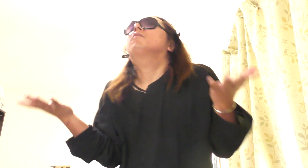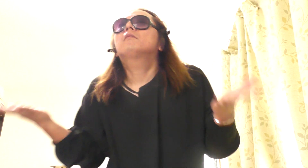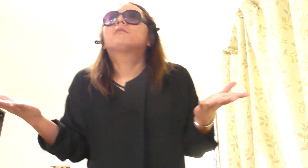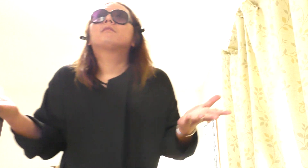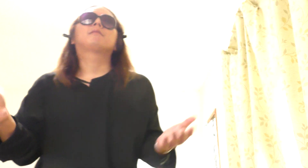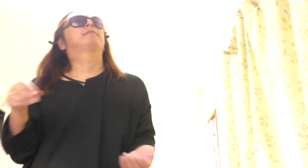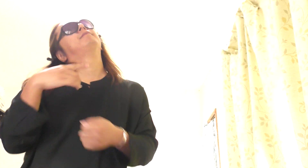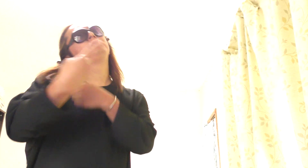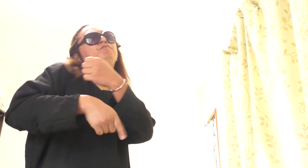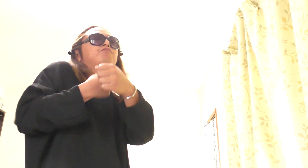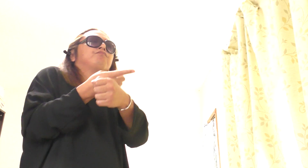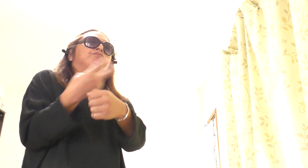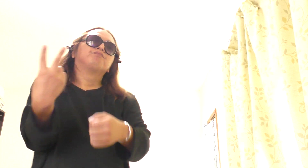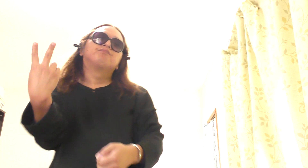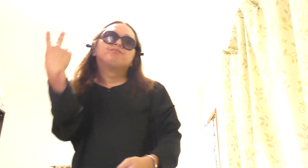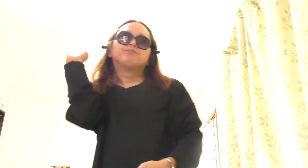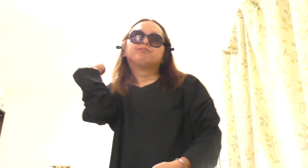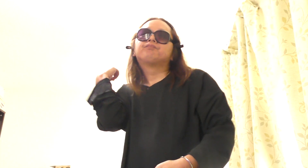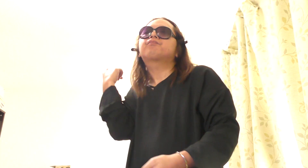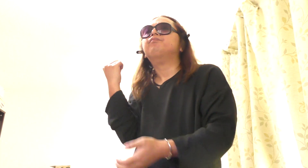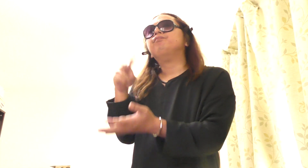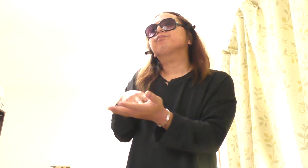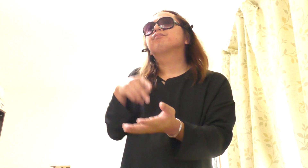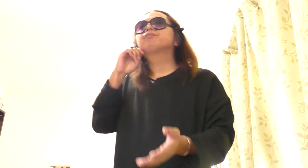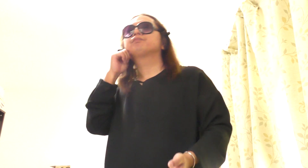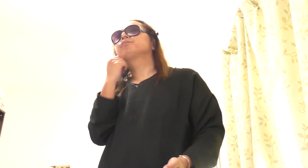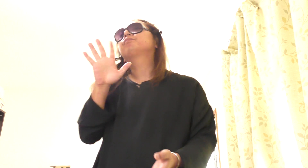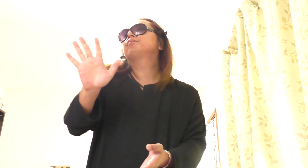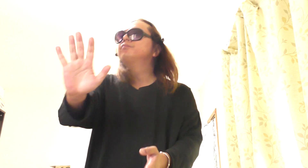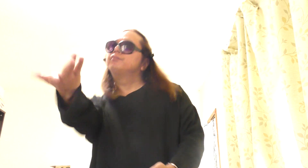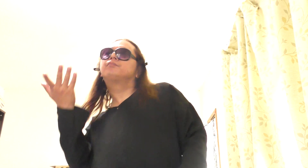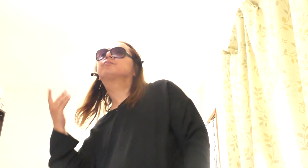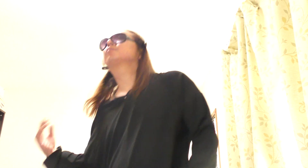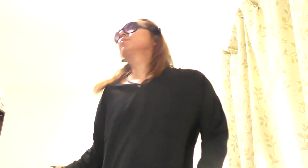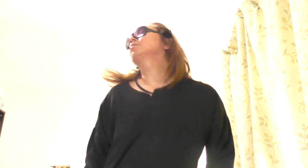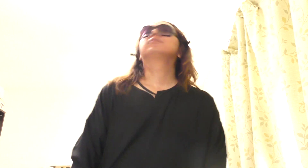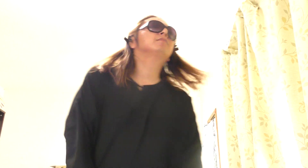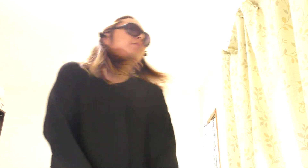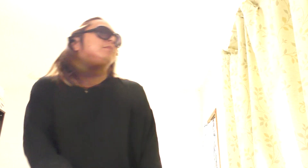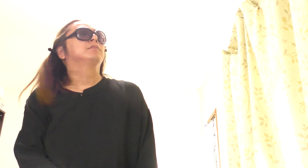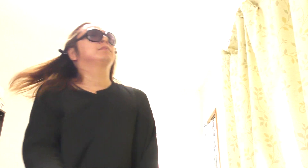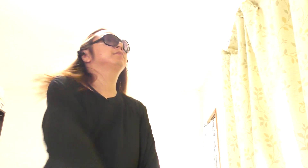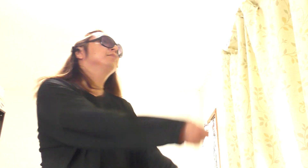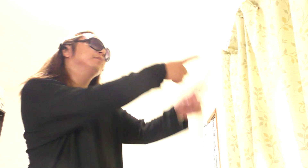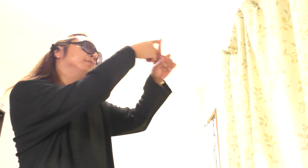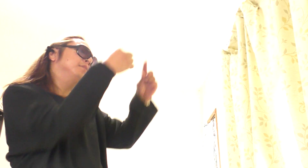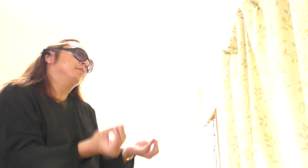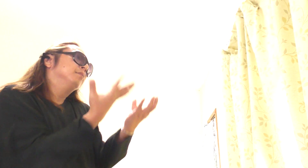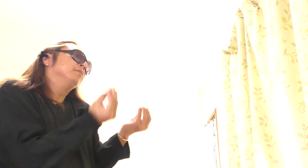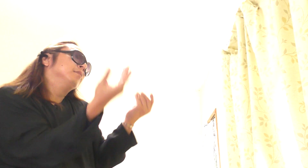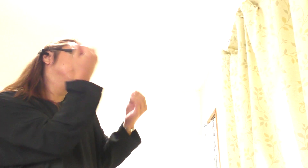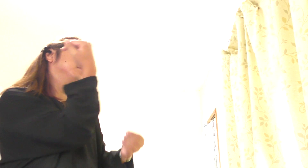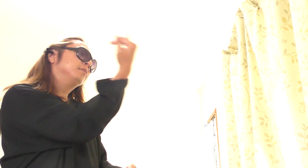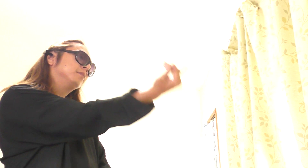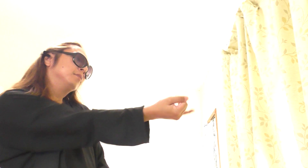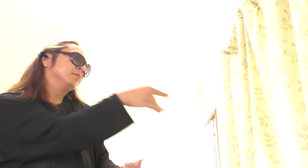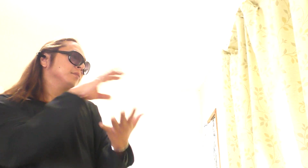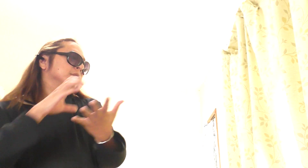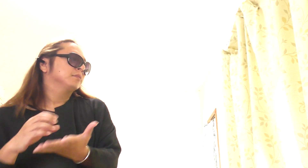me? Well, it's been a year, it doesn't surprise me Merry Christmas, I wrapped it